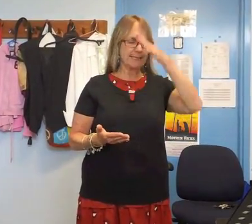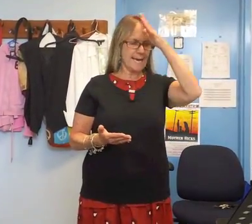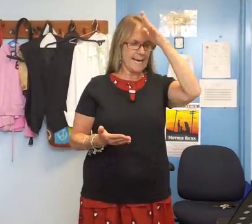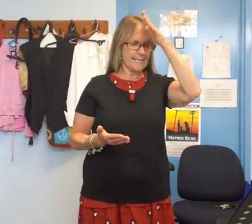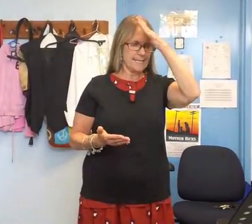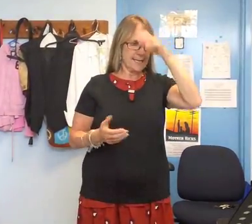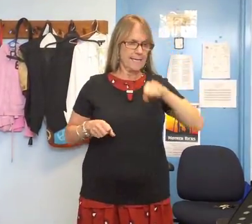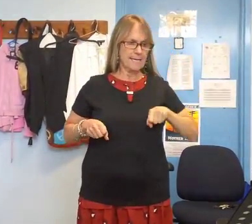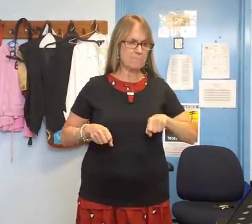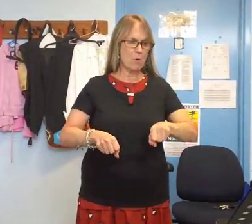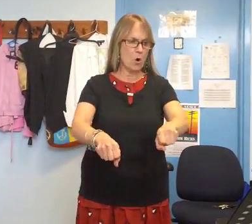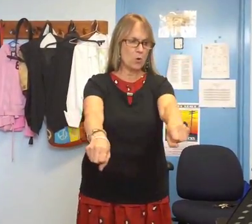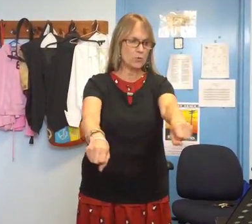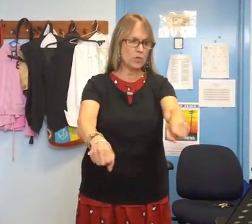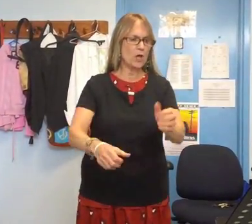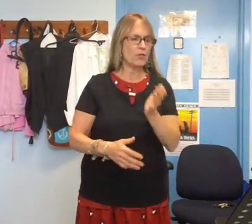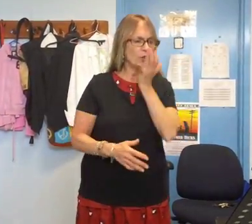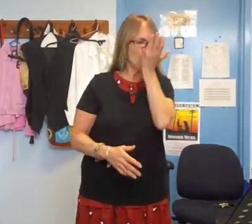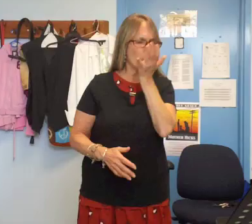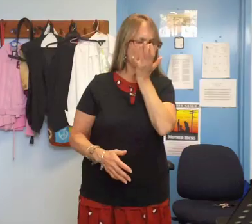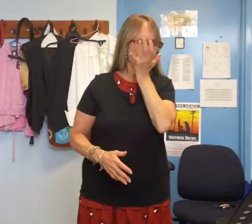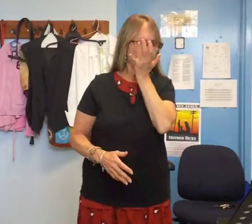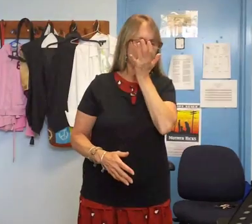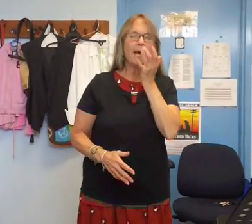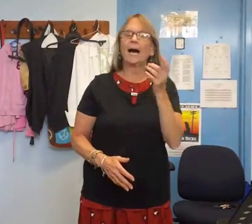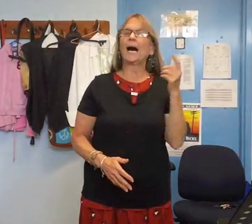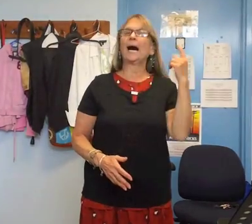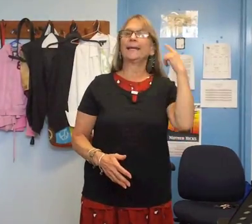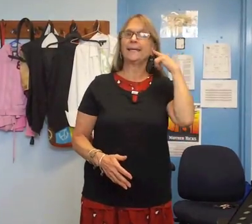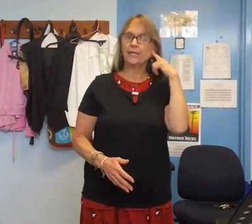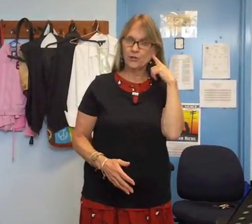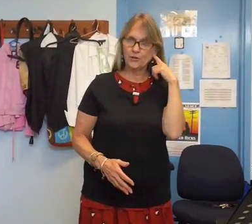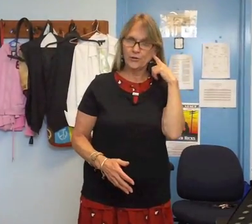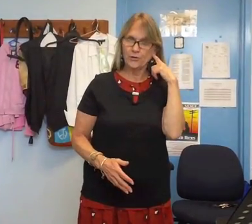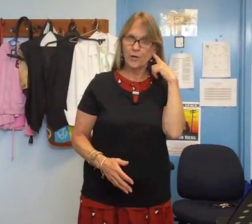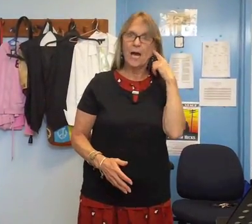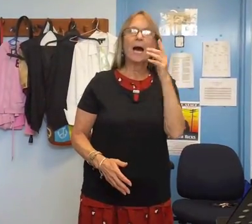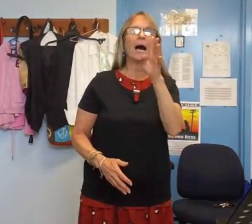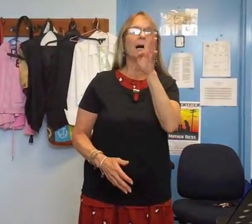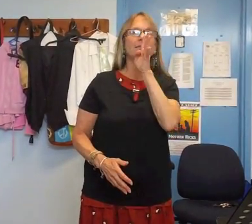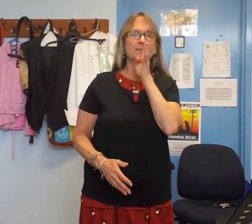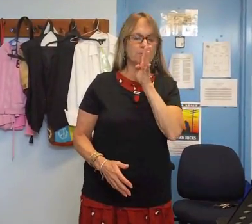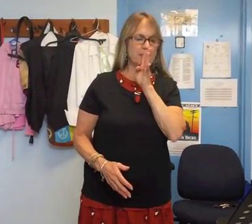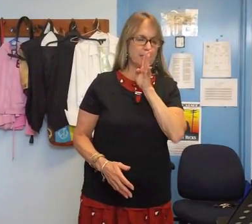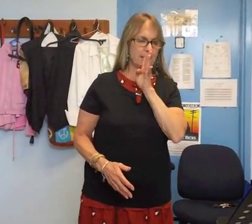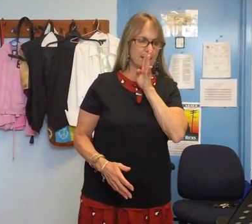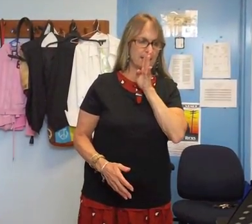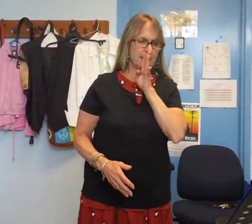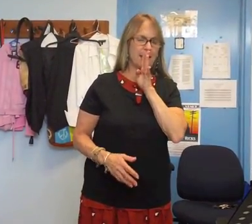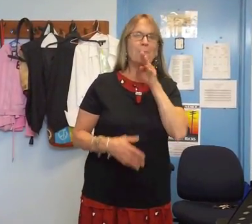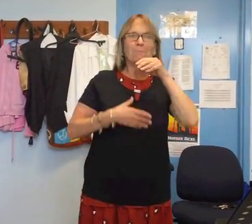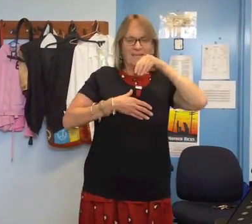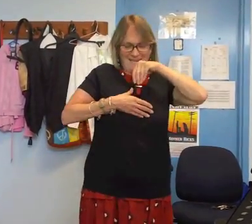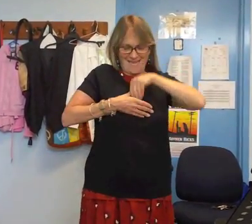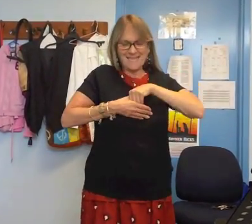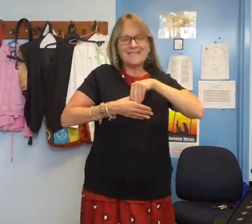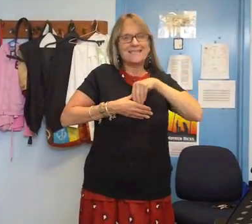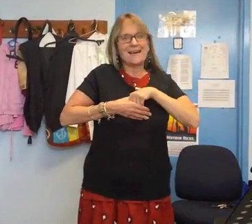daddy he mows the lawn I hear I speak but inside